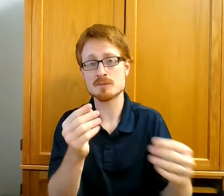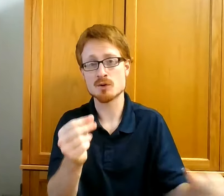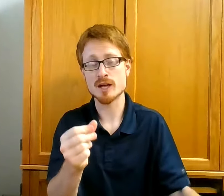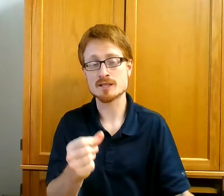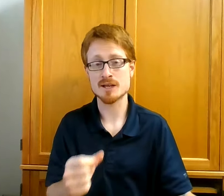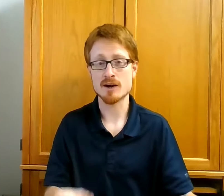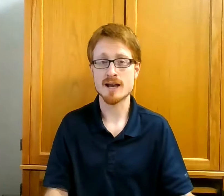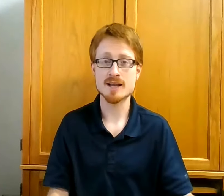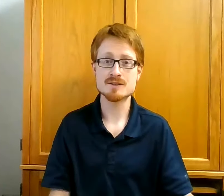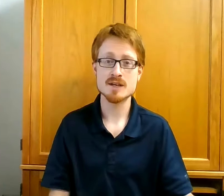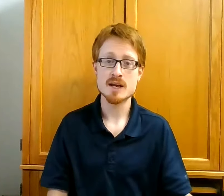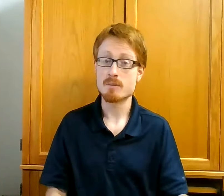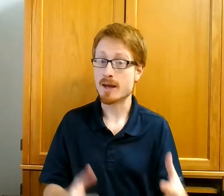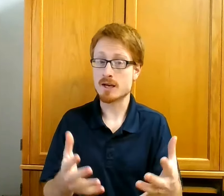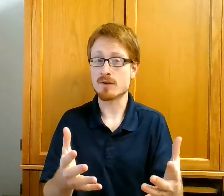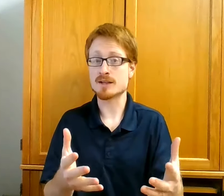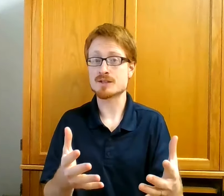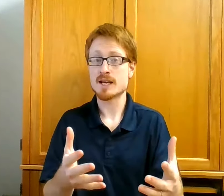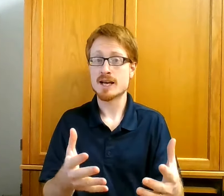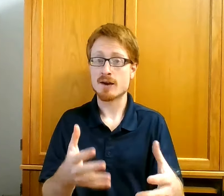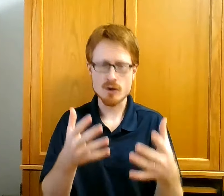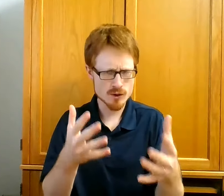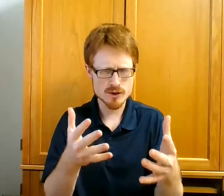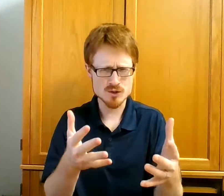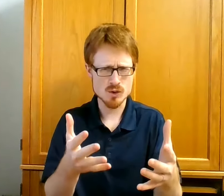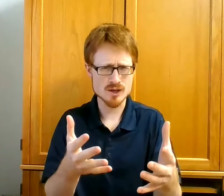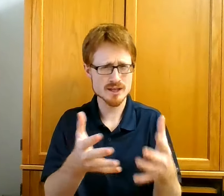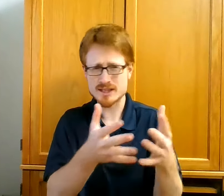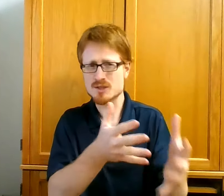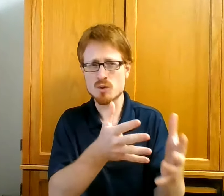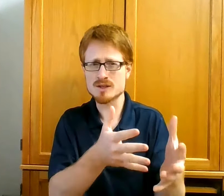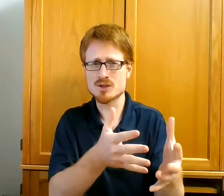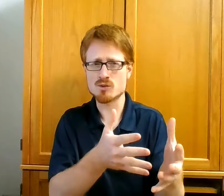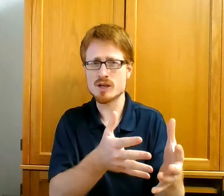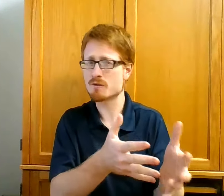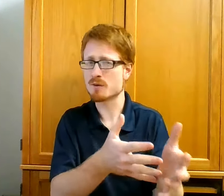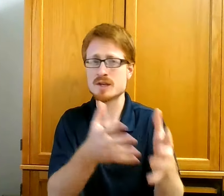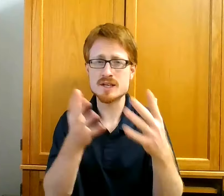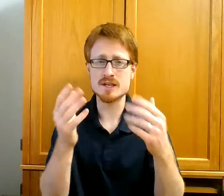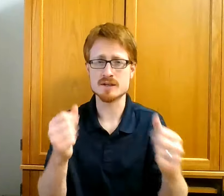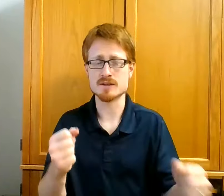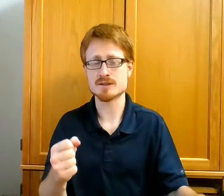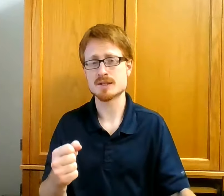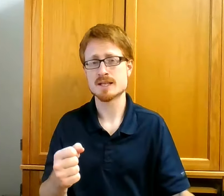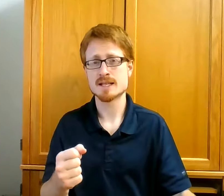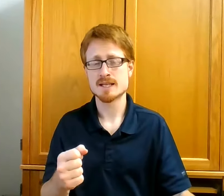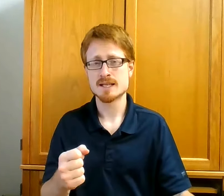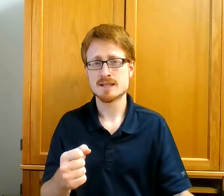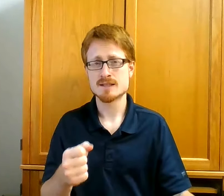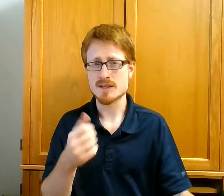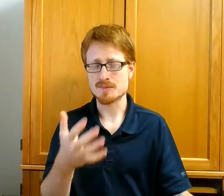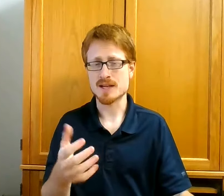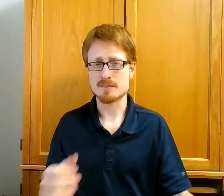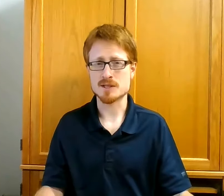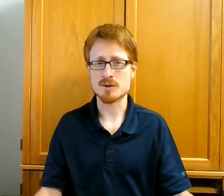graced our heads. Many of us have heard his word at least once a week for years. Sometimes, however,